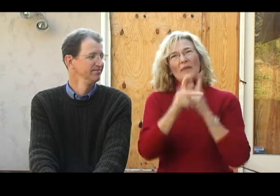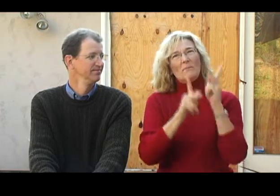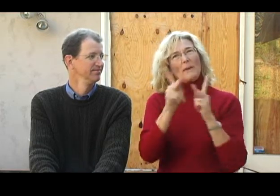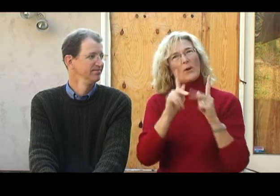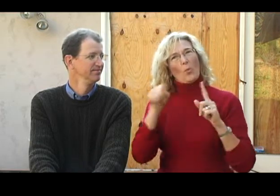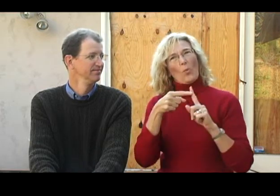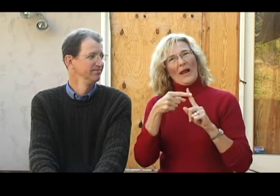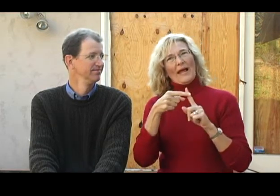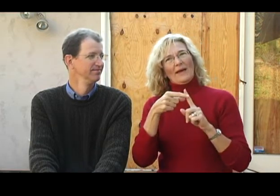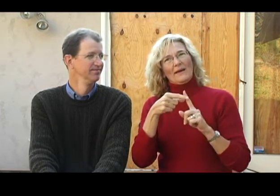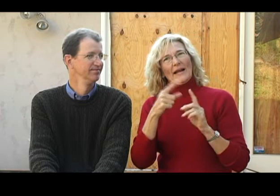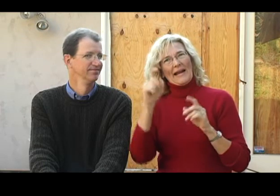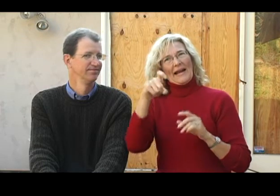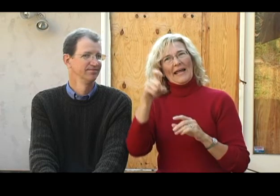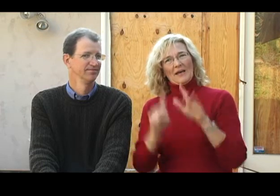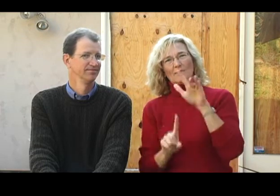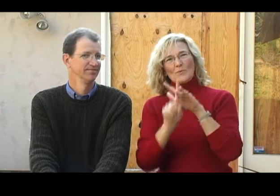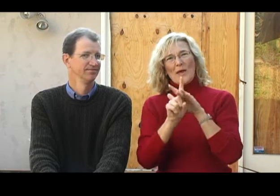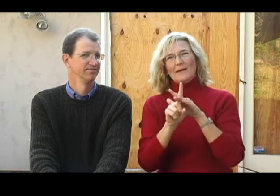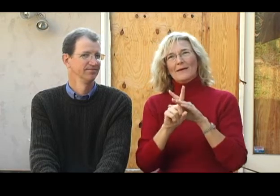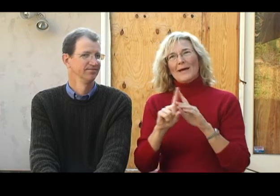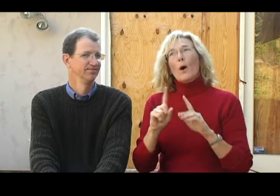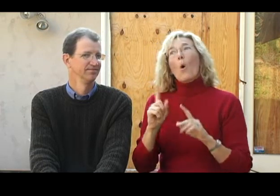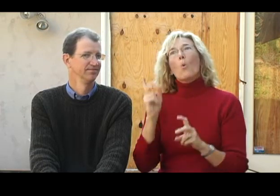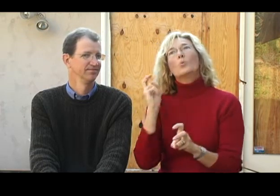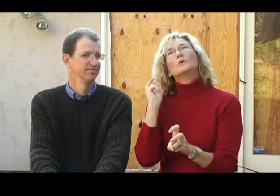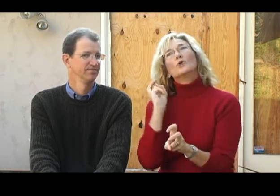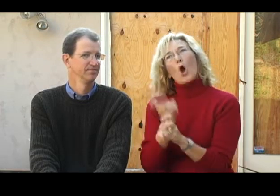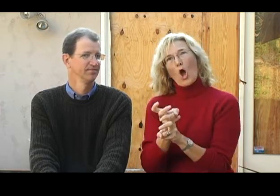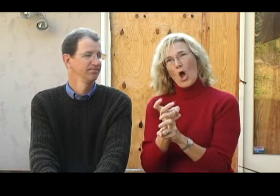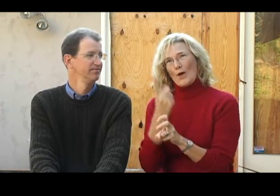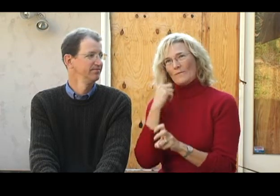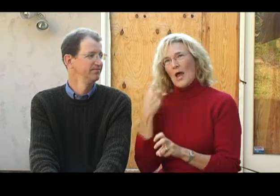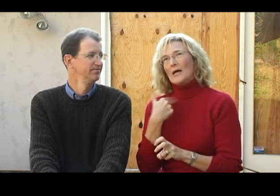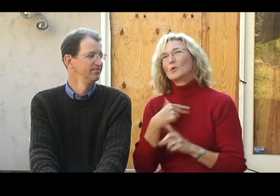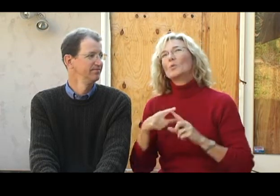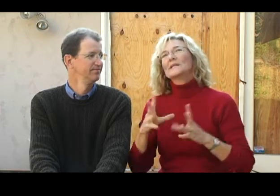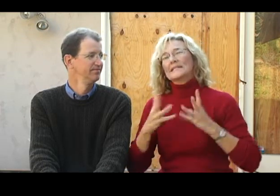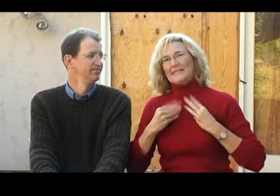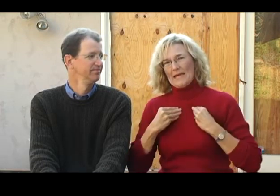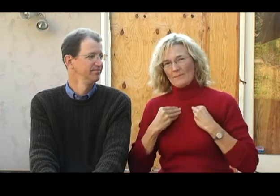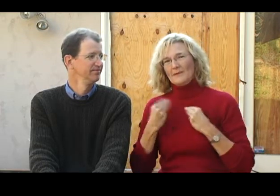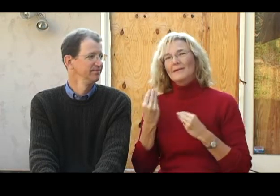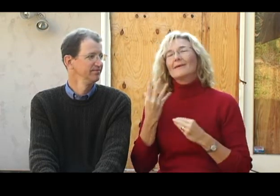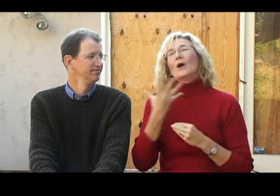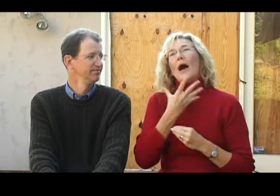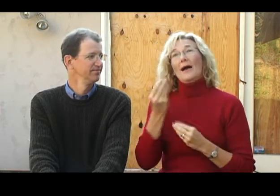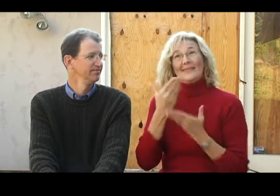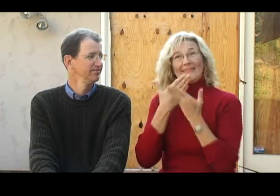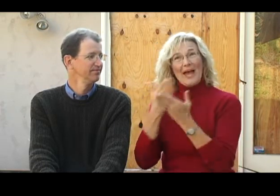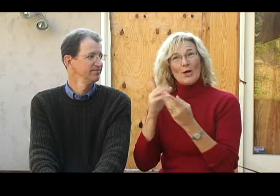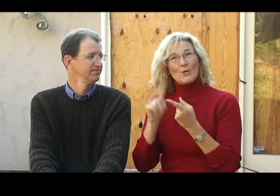people to other to other people when they need it but it's so hard for us to accept. And